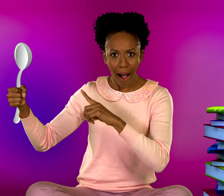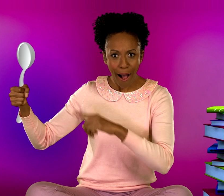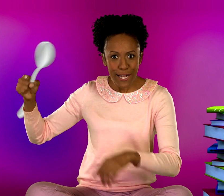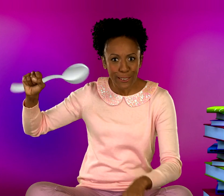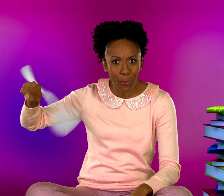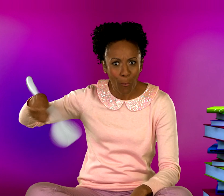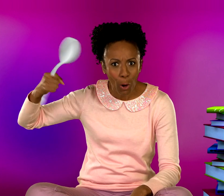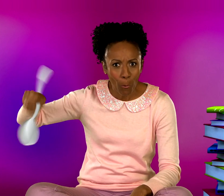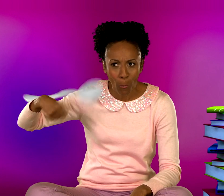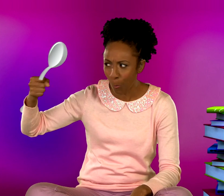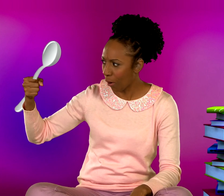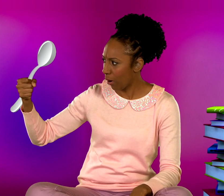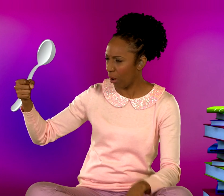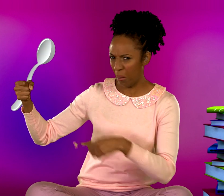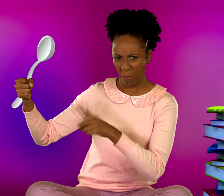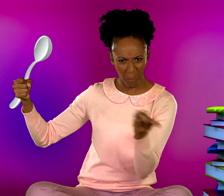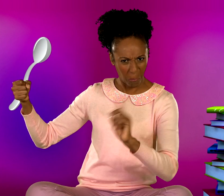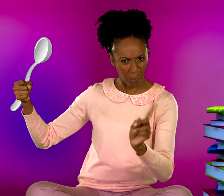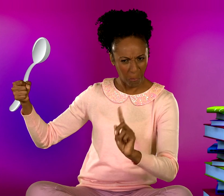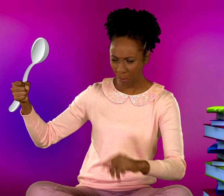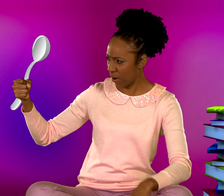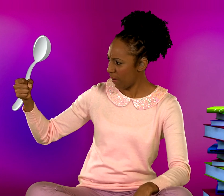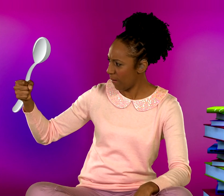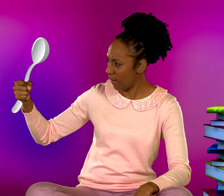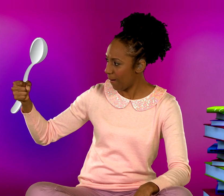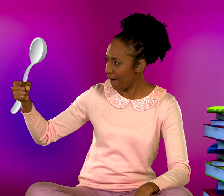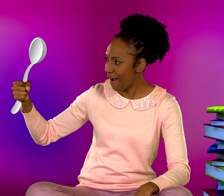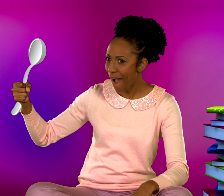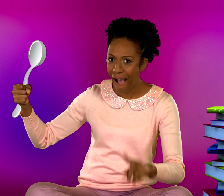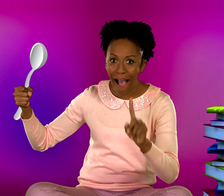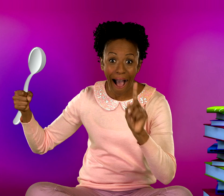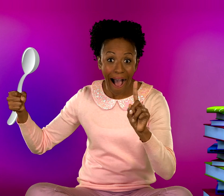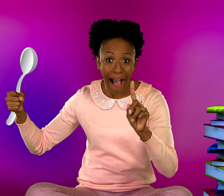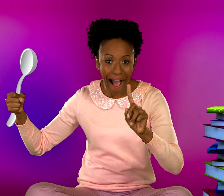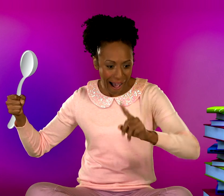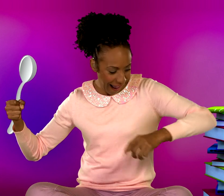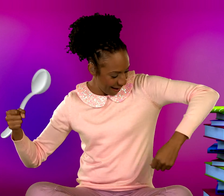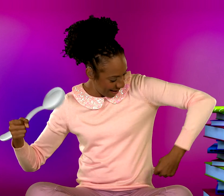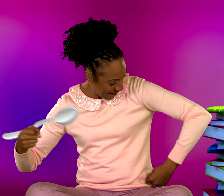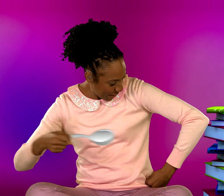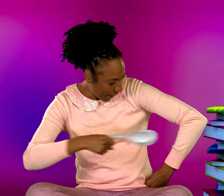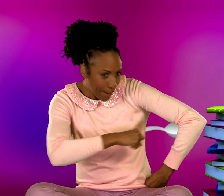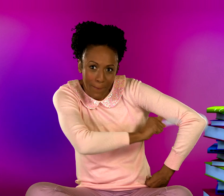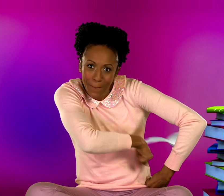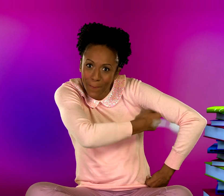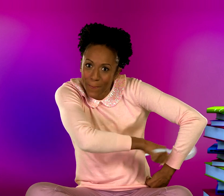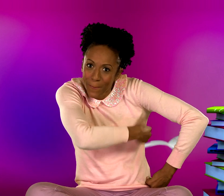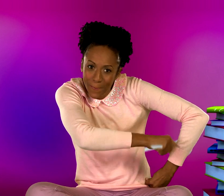A spoon Now what could I use this for? I know I could bake